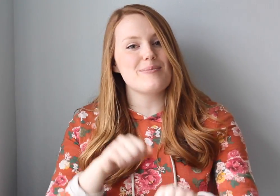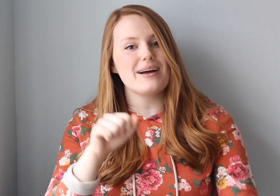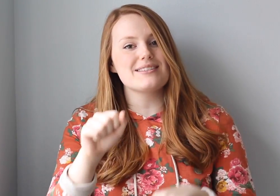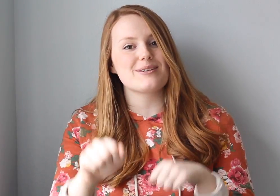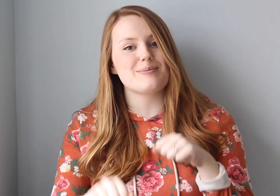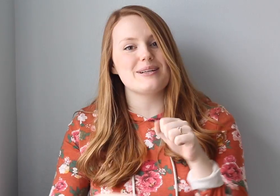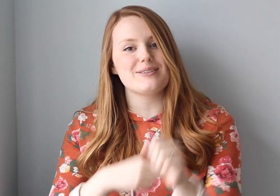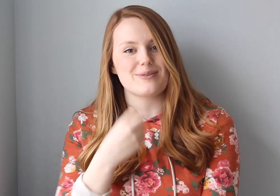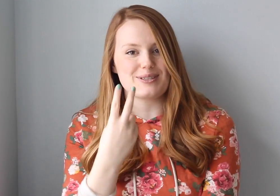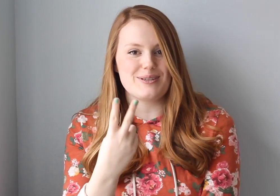a bicycle built for two.